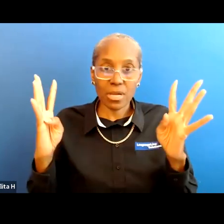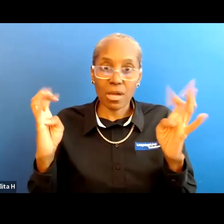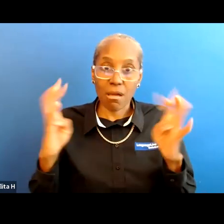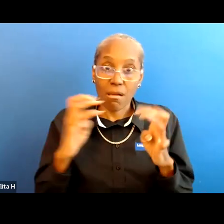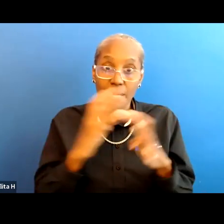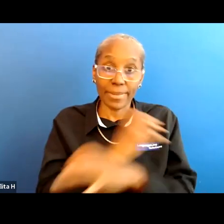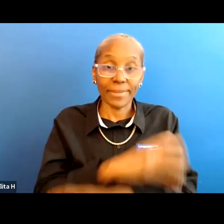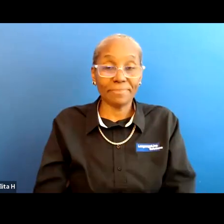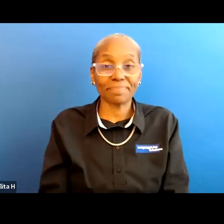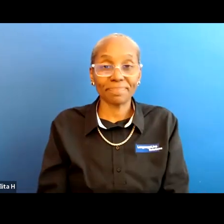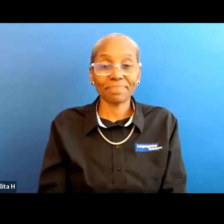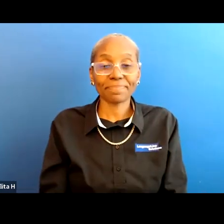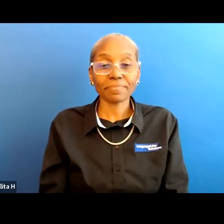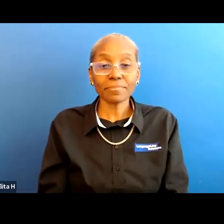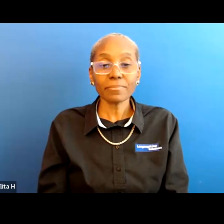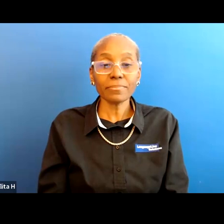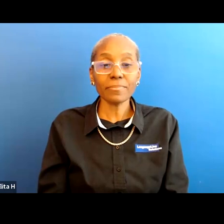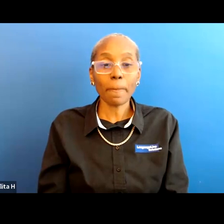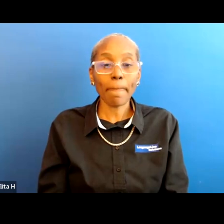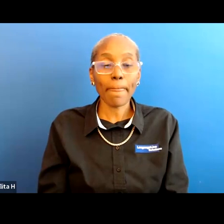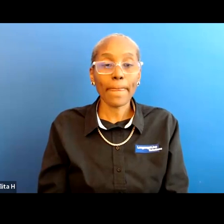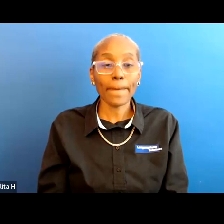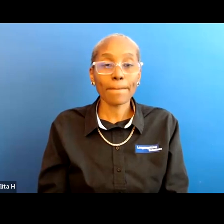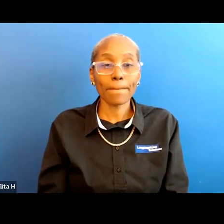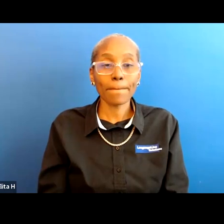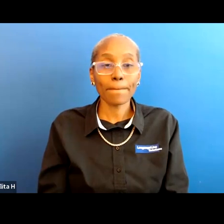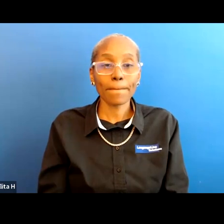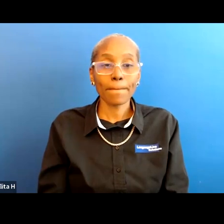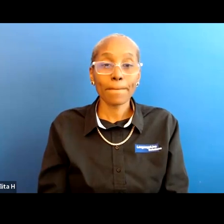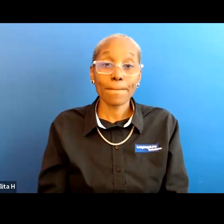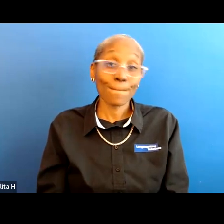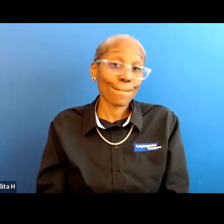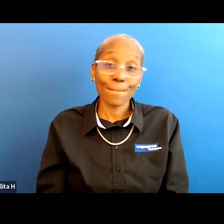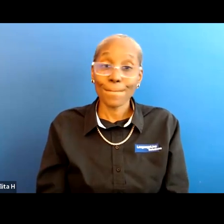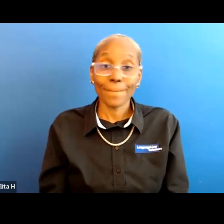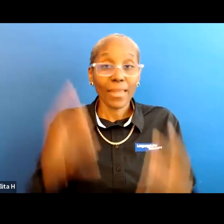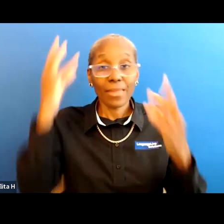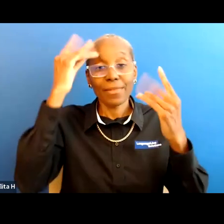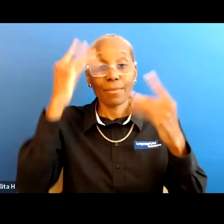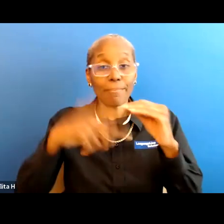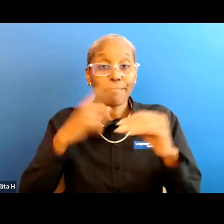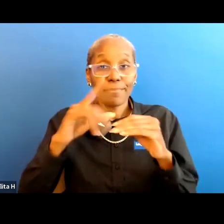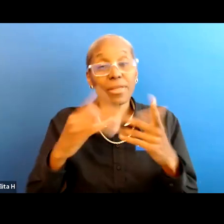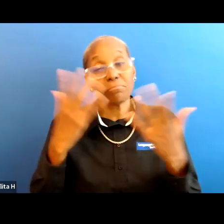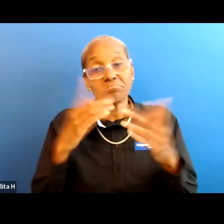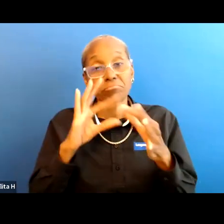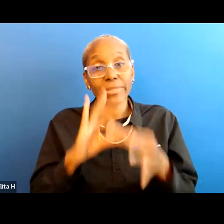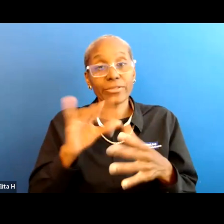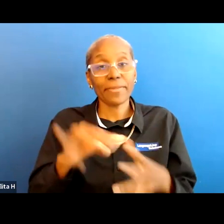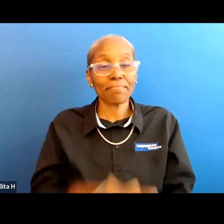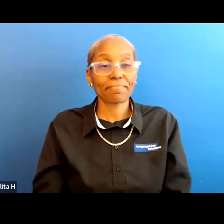but it's something um it's something to think about as far as that goes